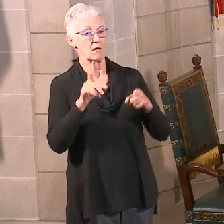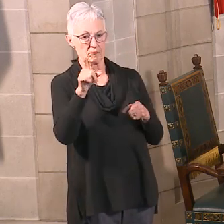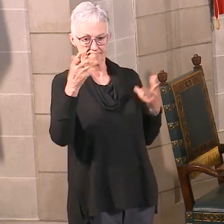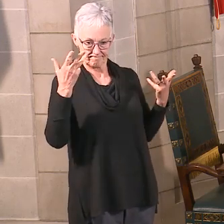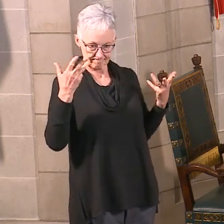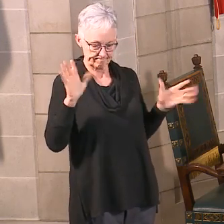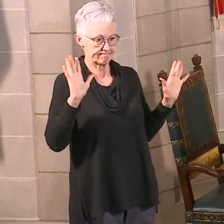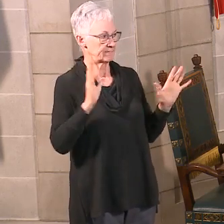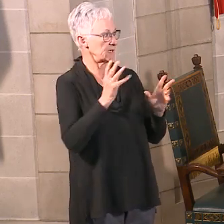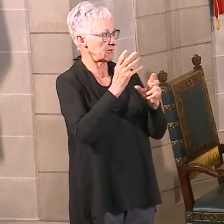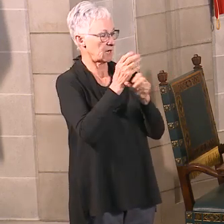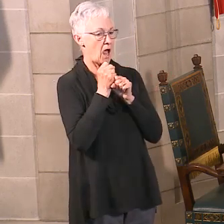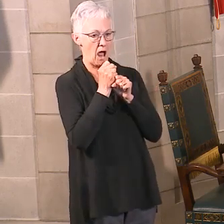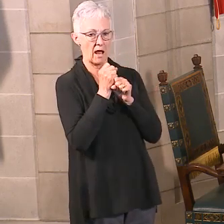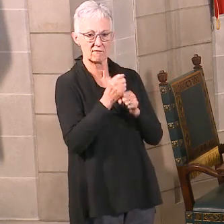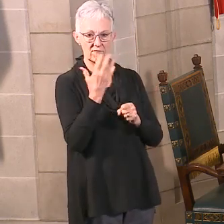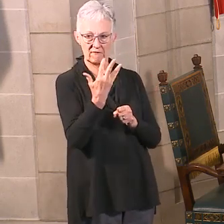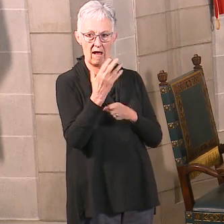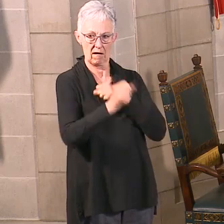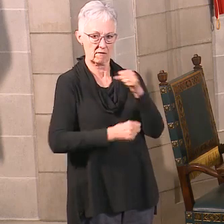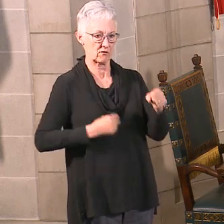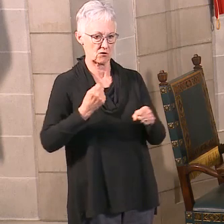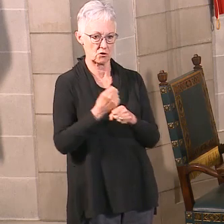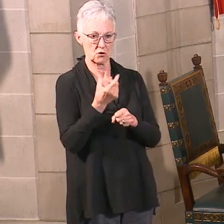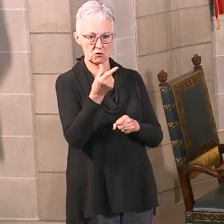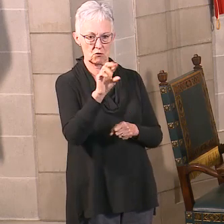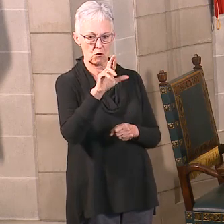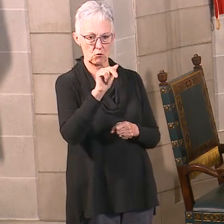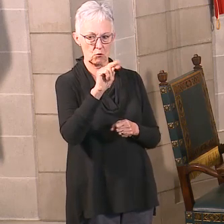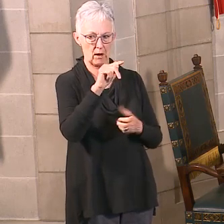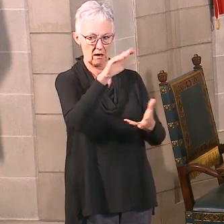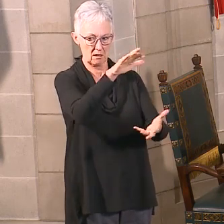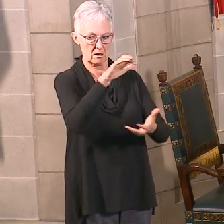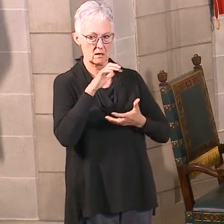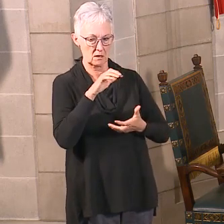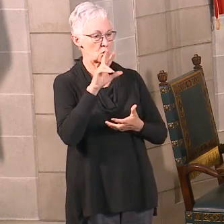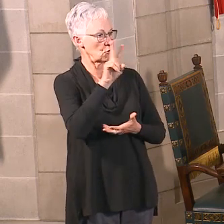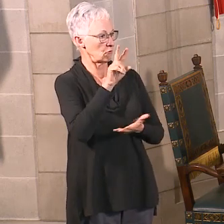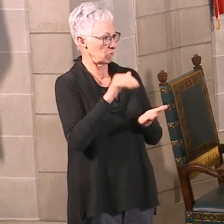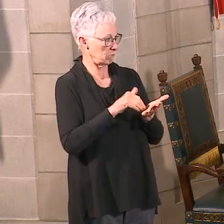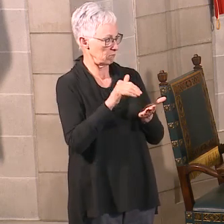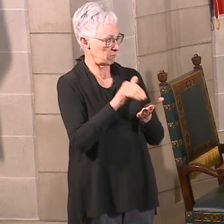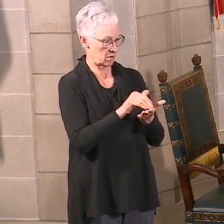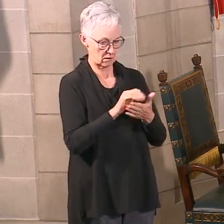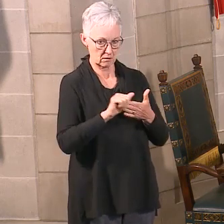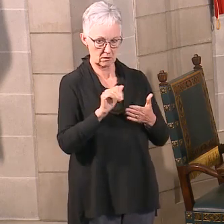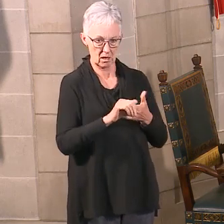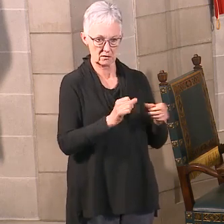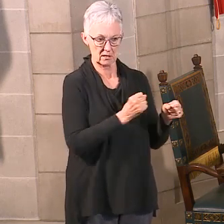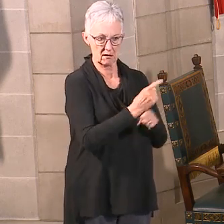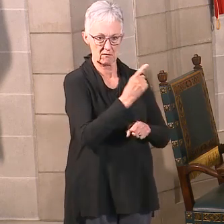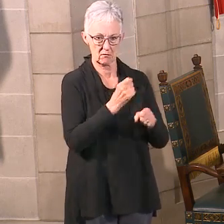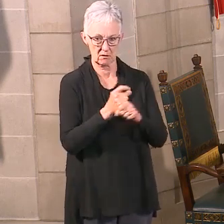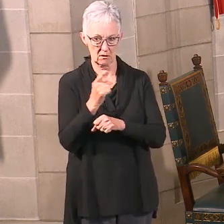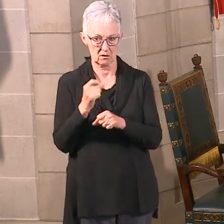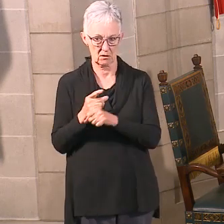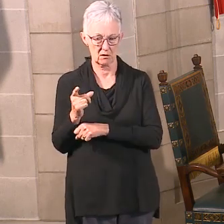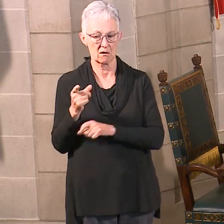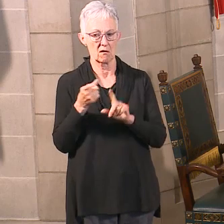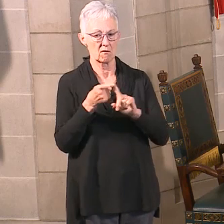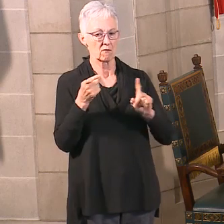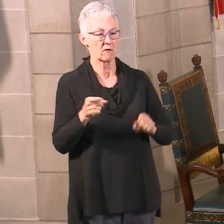notice of a five-year grant, $2 million per year. It's a federal grant from the Substance Abuse Mental Health Service